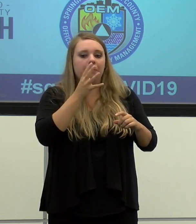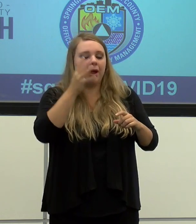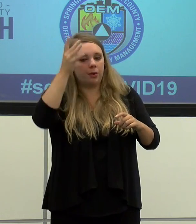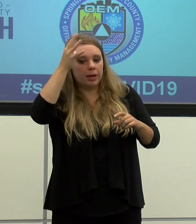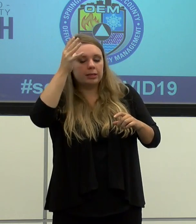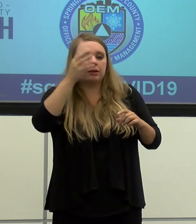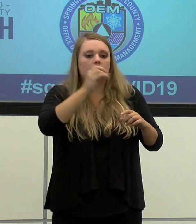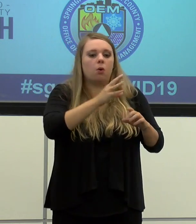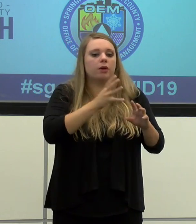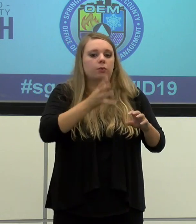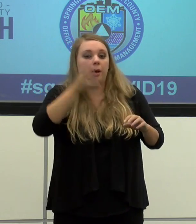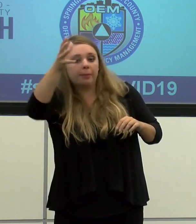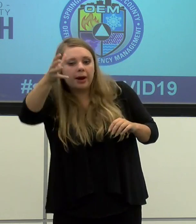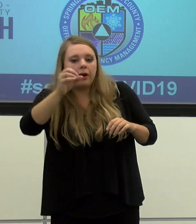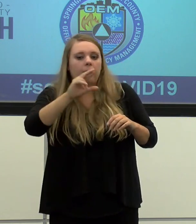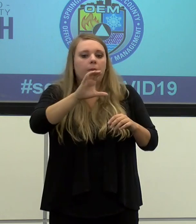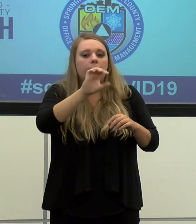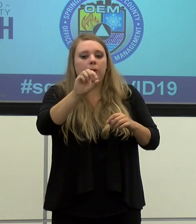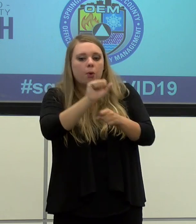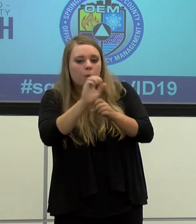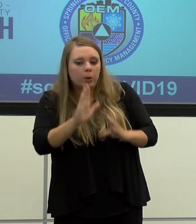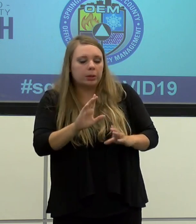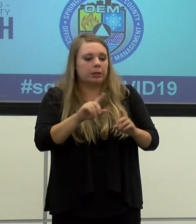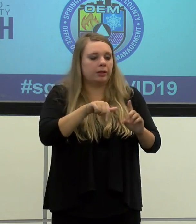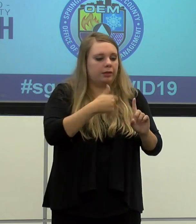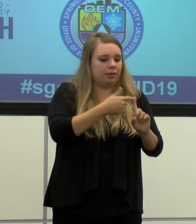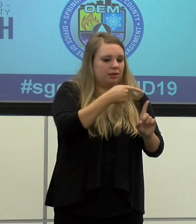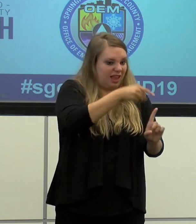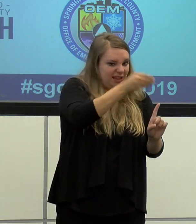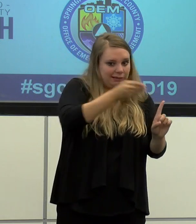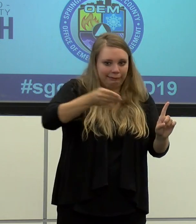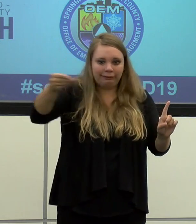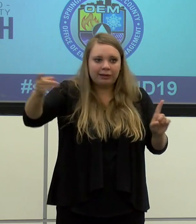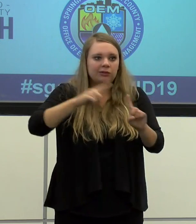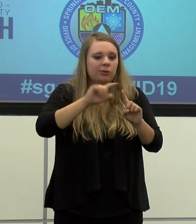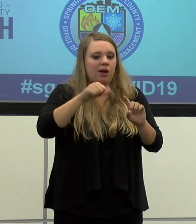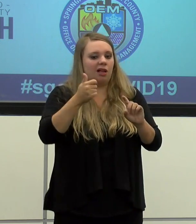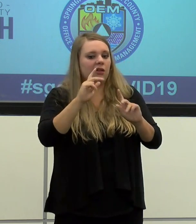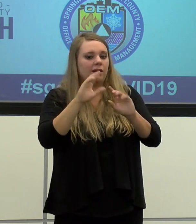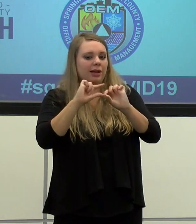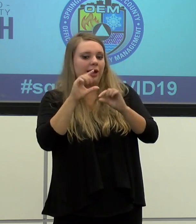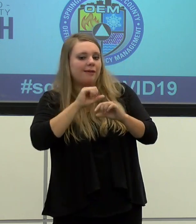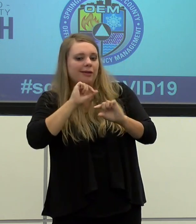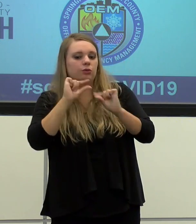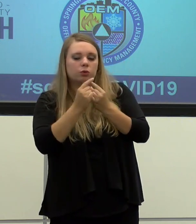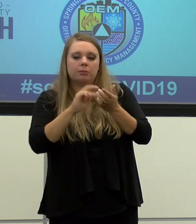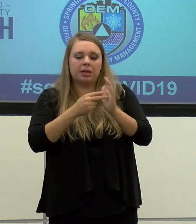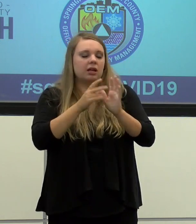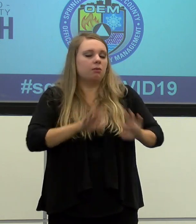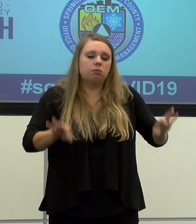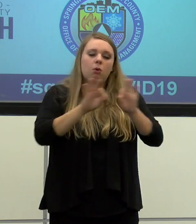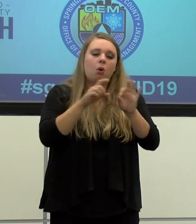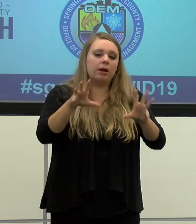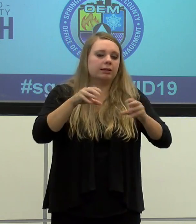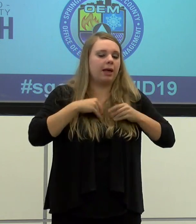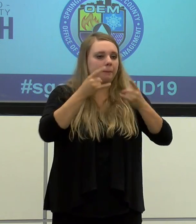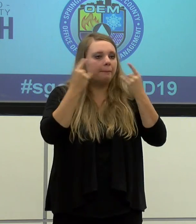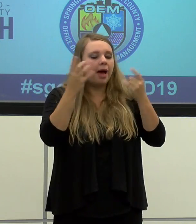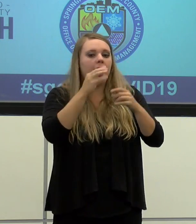coworkers who have comorbidities. So it's important that we take this on, you know, regardless of our age group.